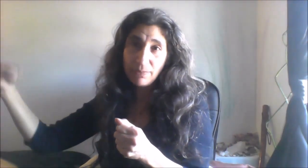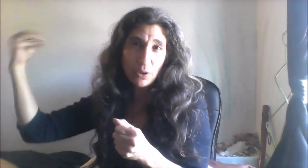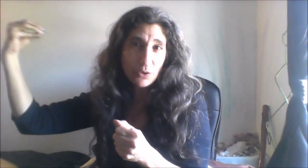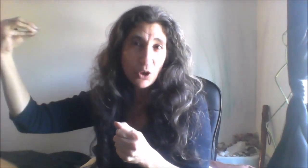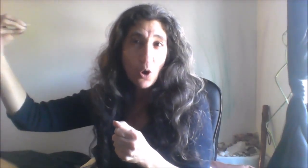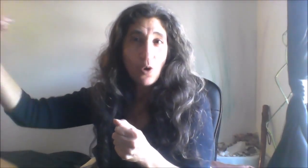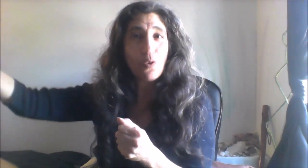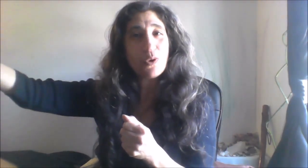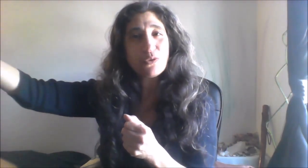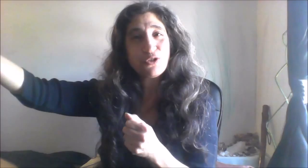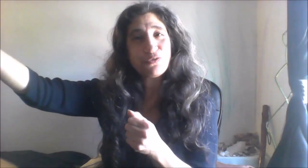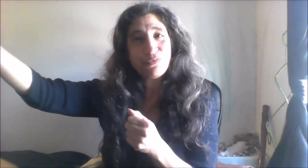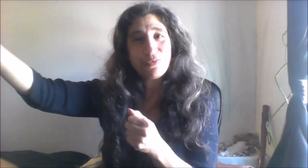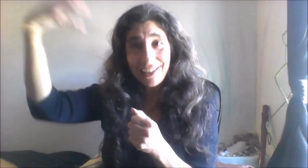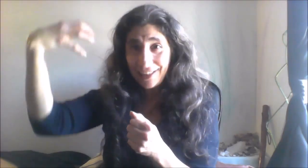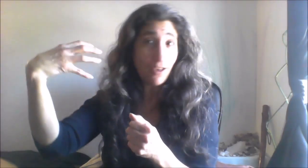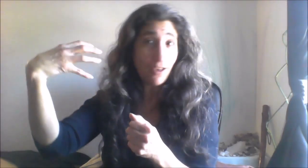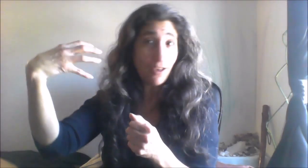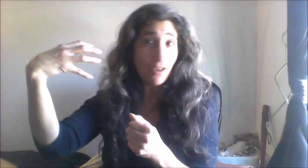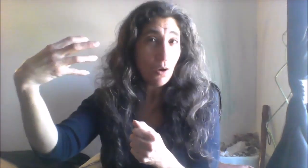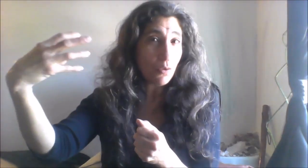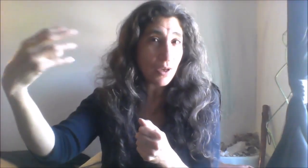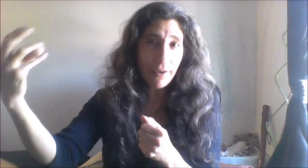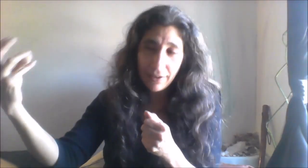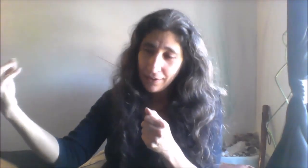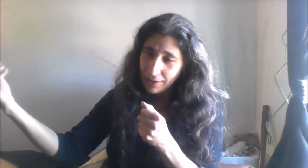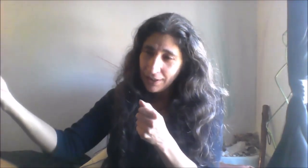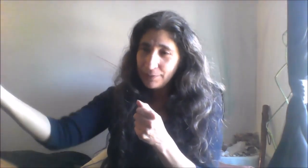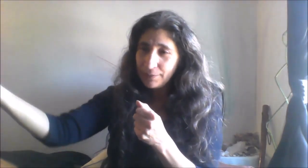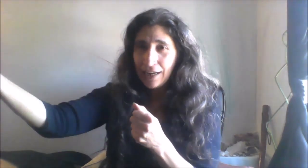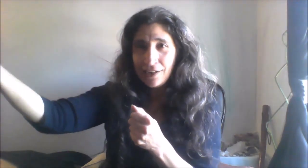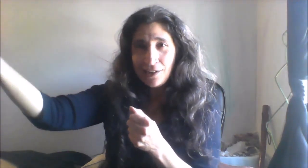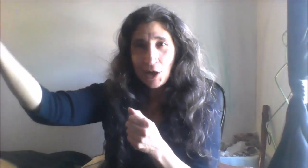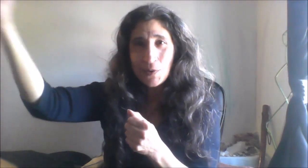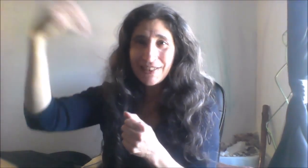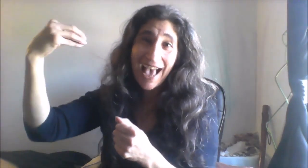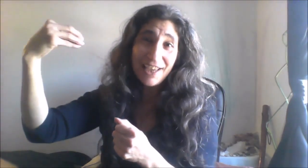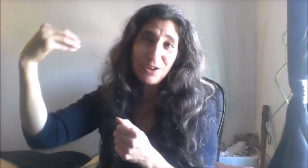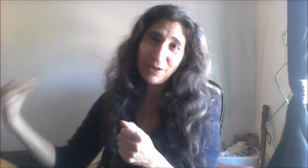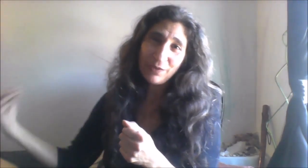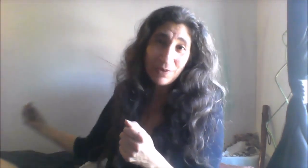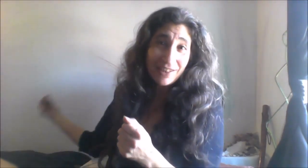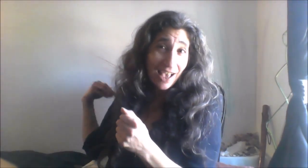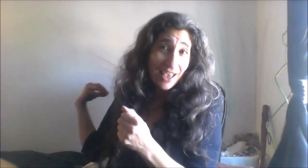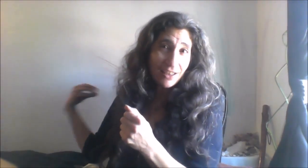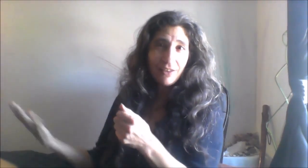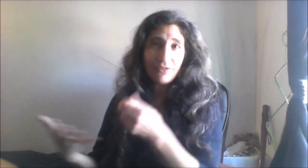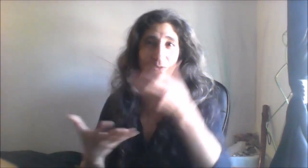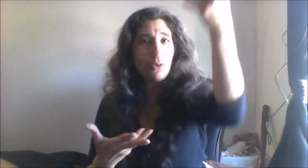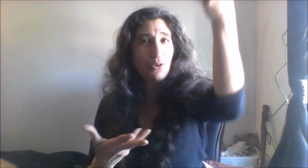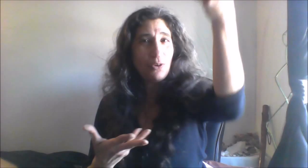come just like the rabbit said discernment okay discernment